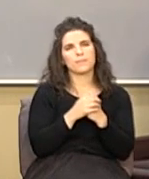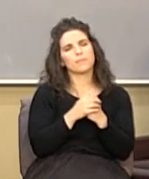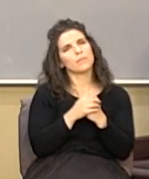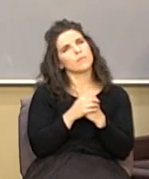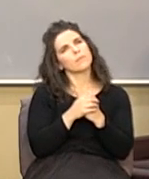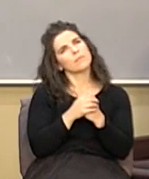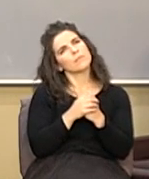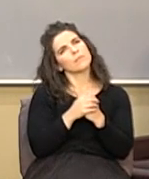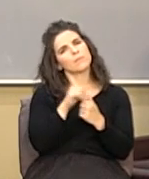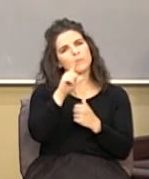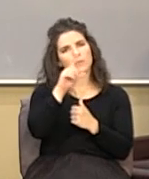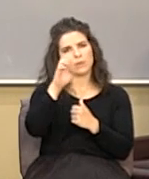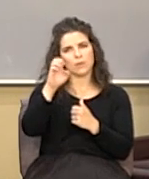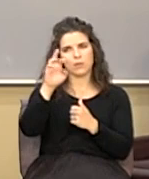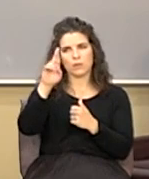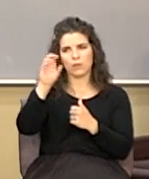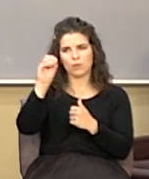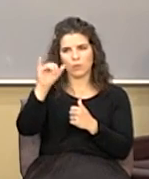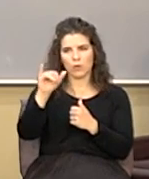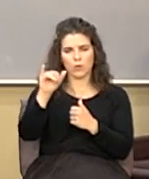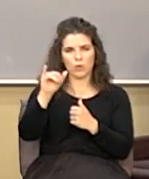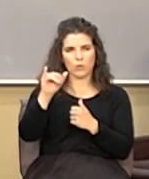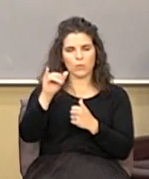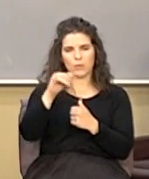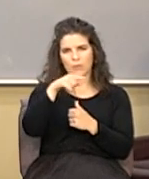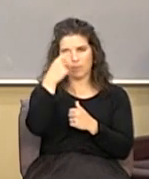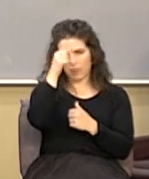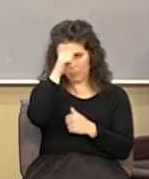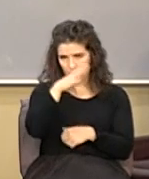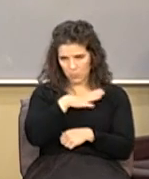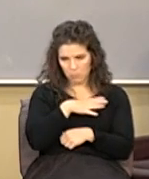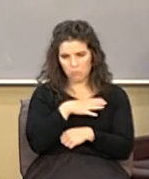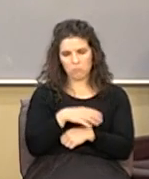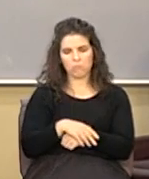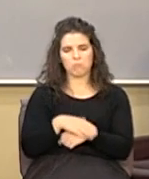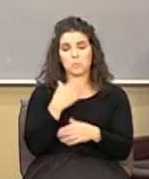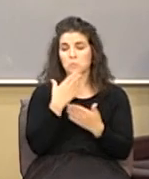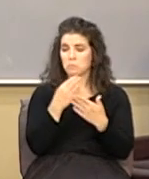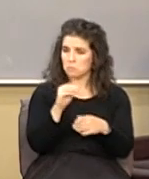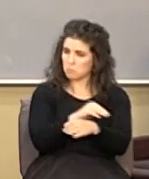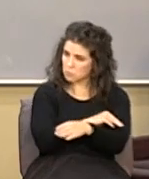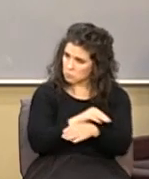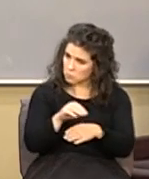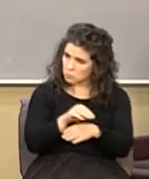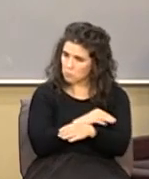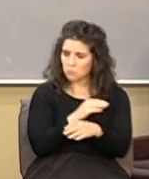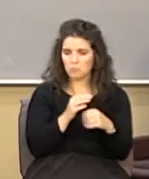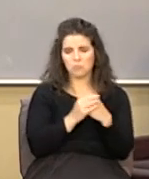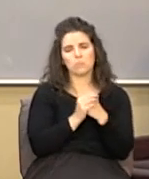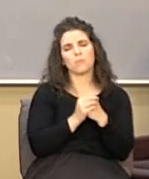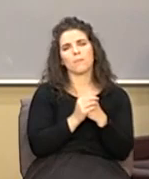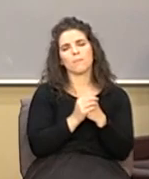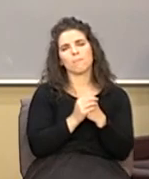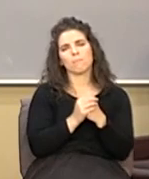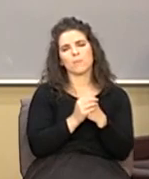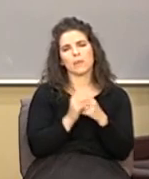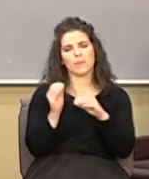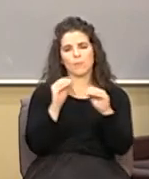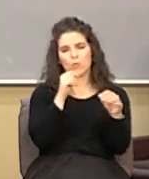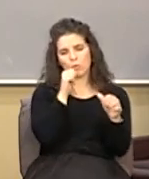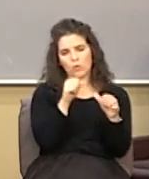and Leroy is an African American and he has good ministry there he put this note